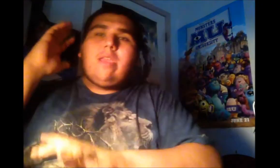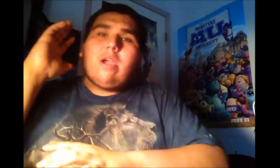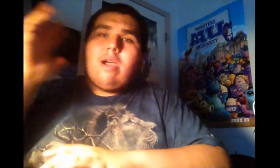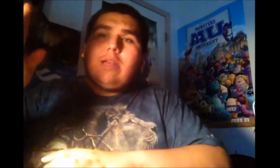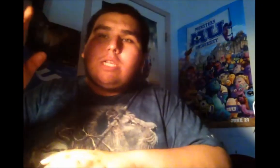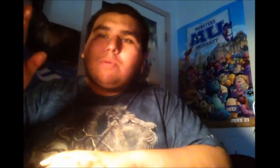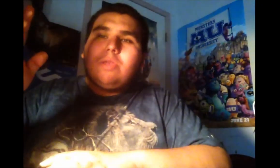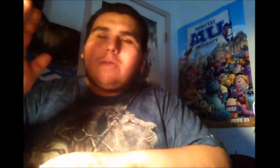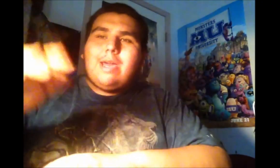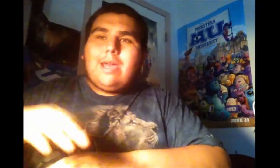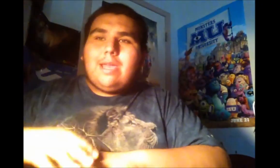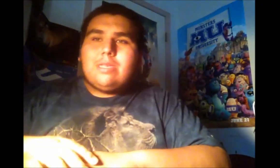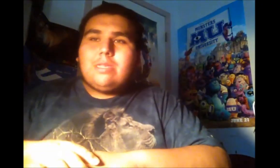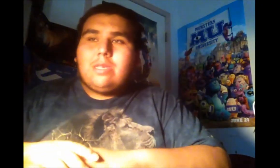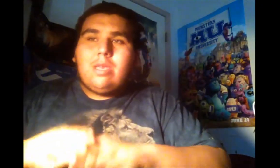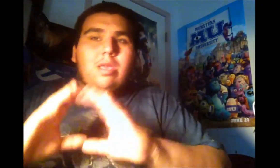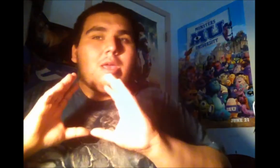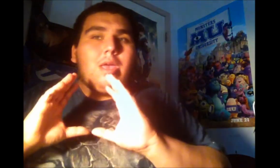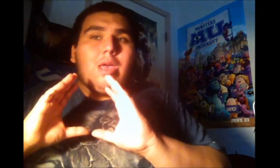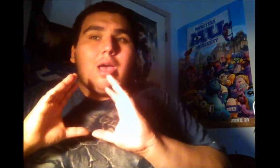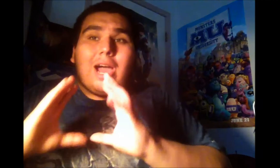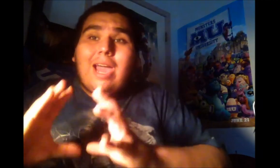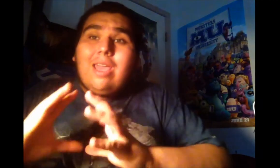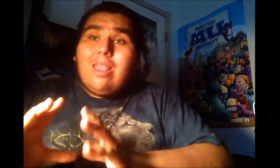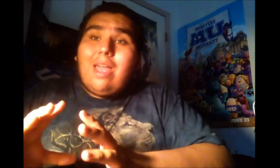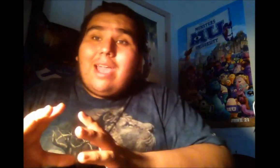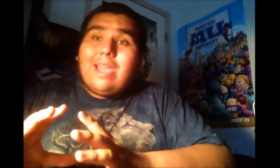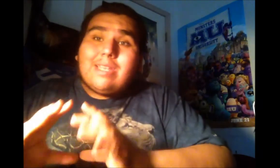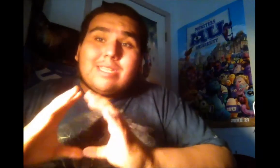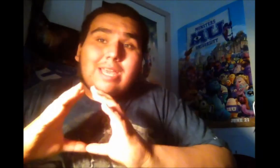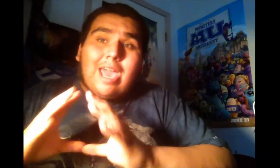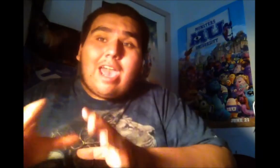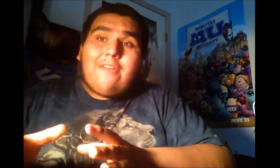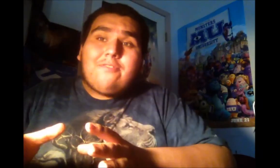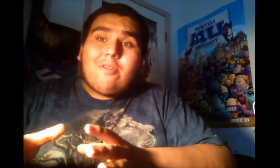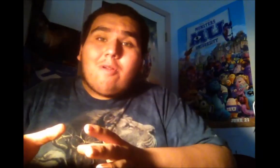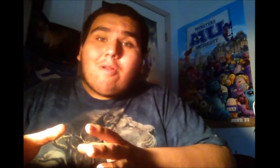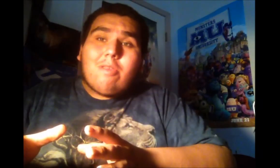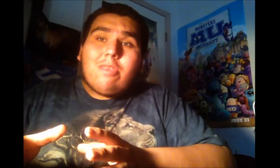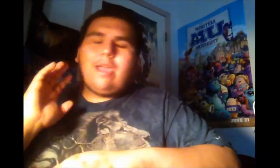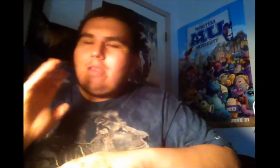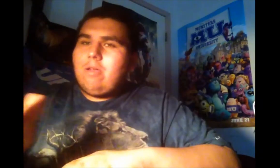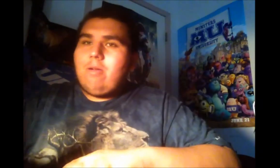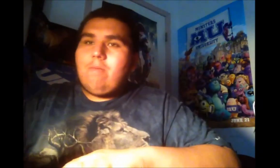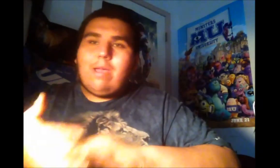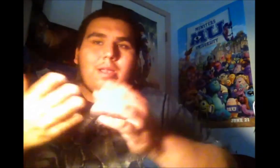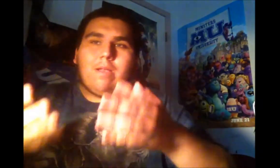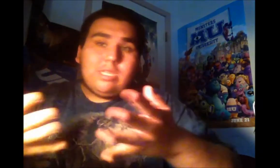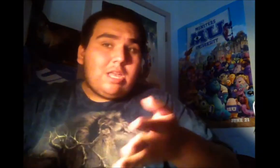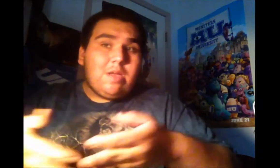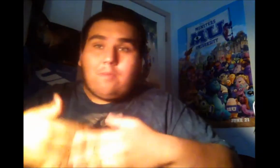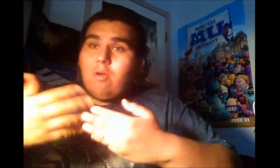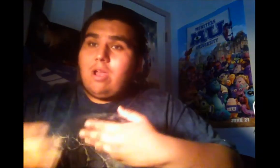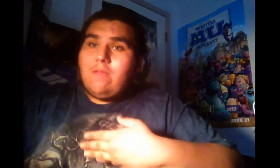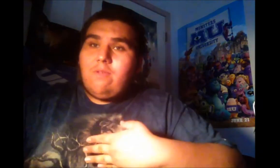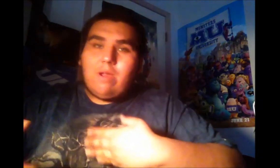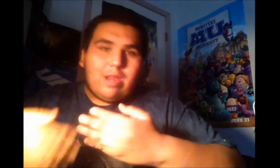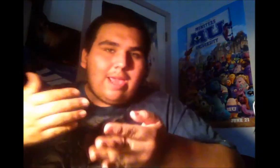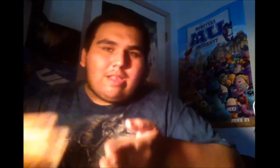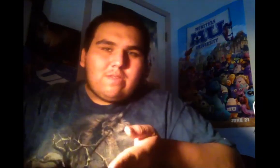honest with you guys, I liked After Earth. I know some or a lot of you are going to hate this